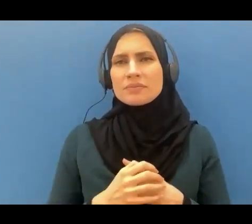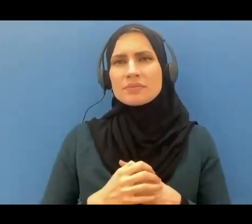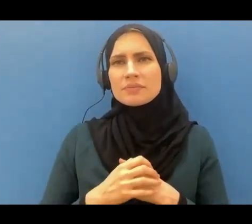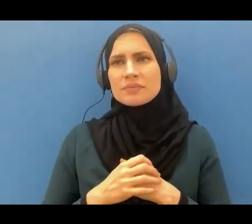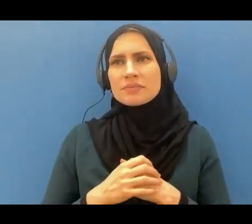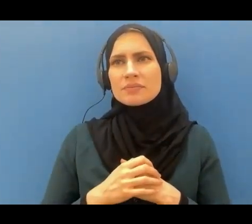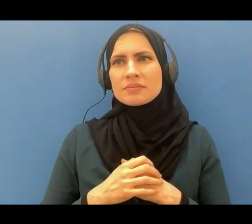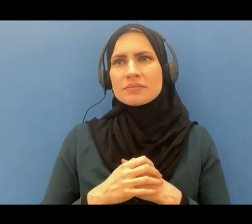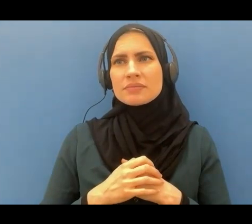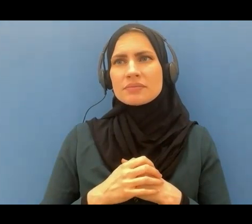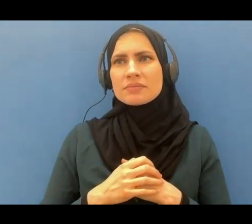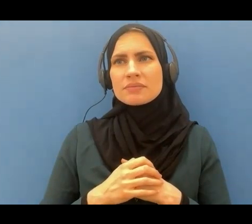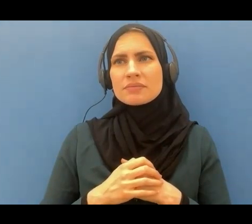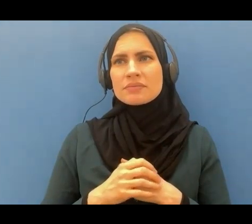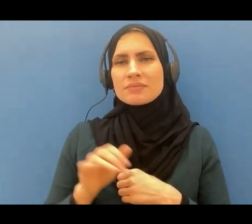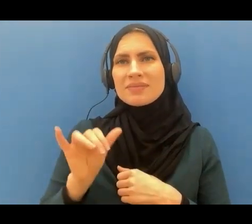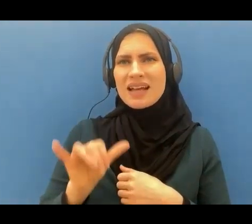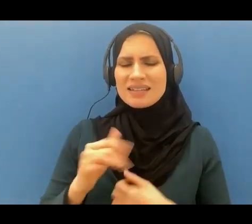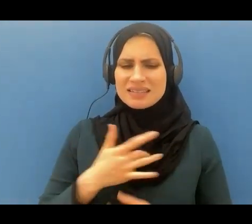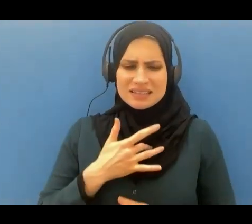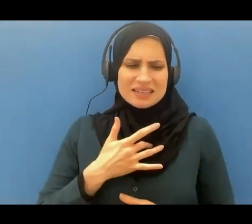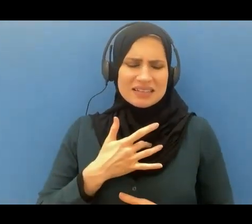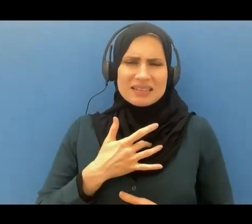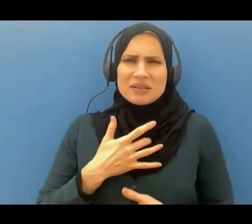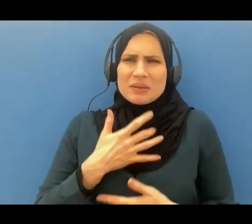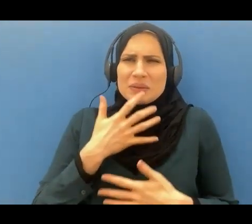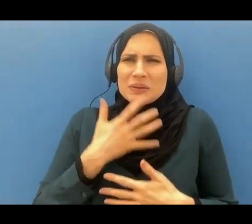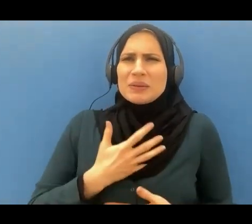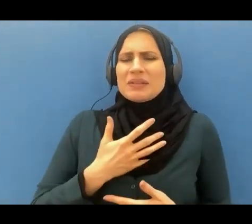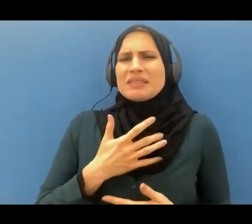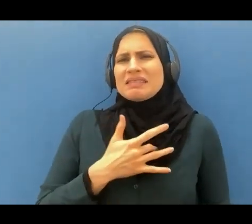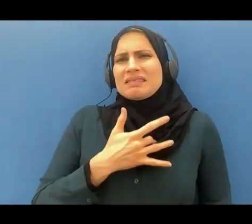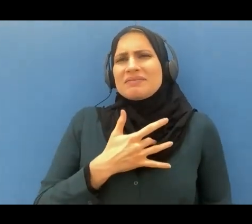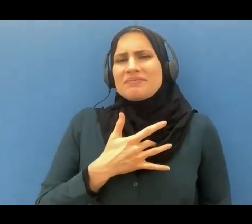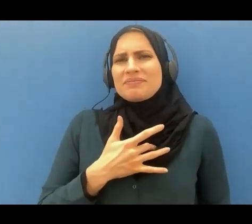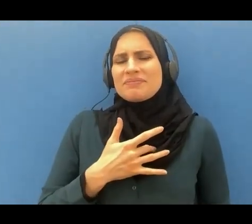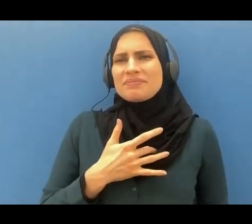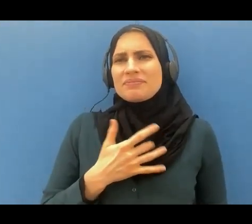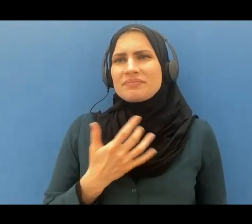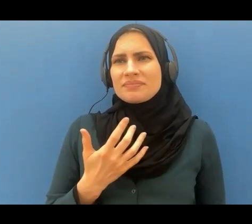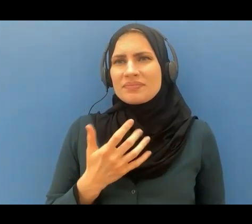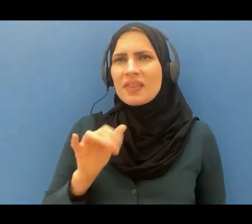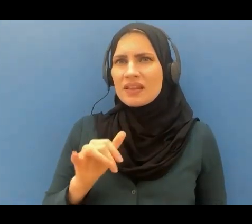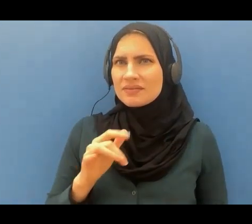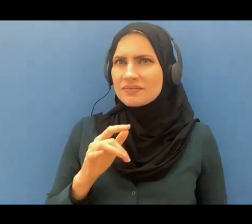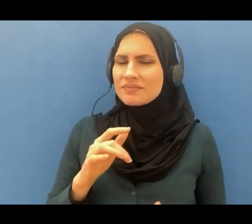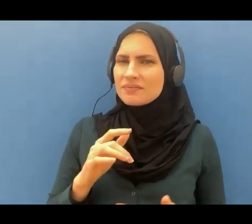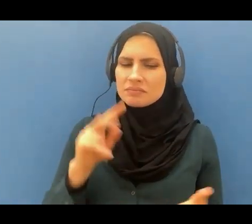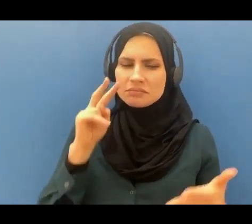This regret in this language, in this fashion is very hurtful. It's very